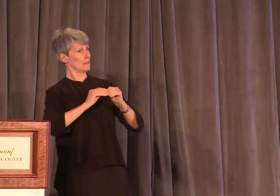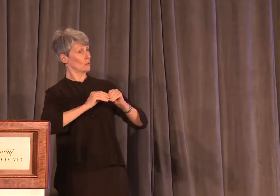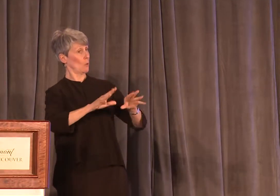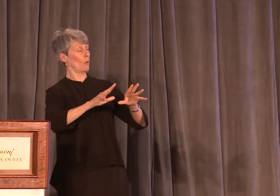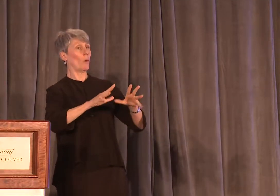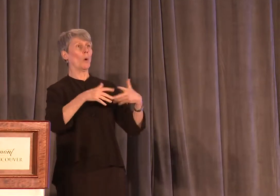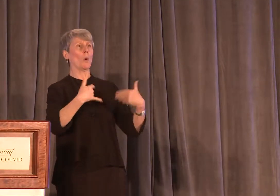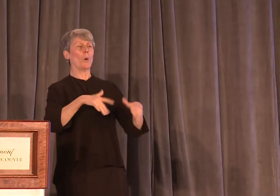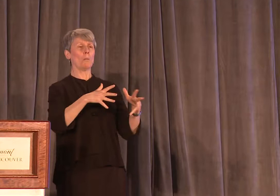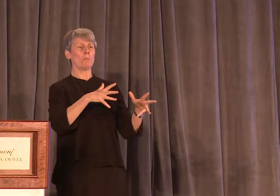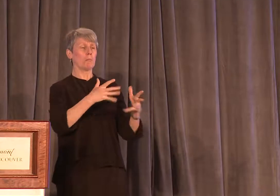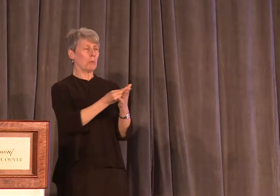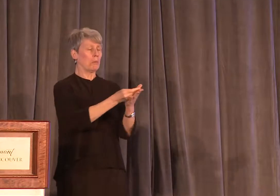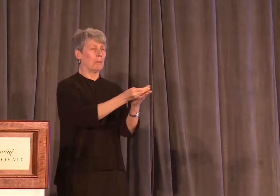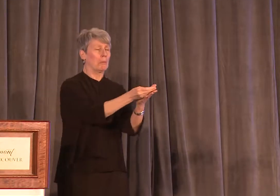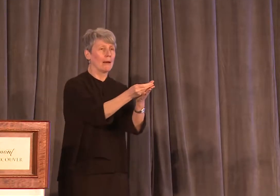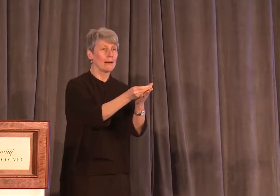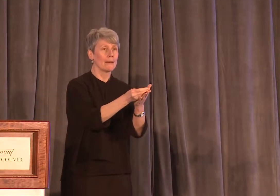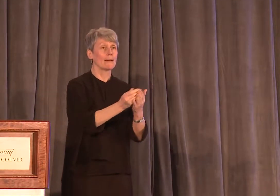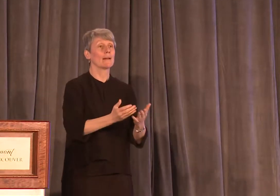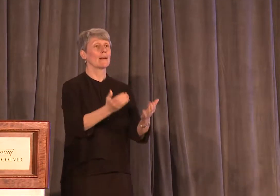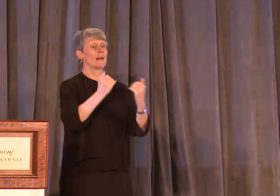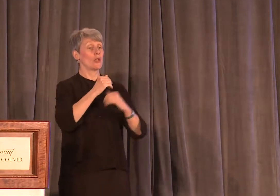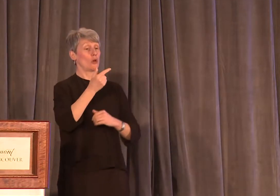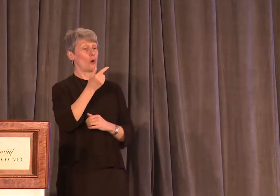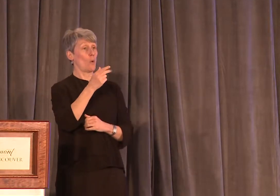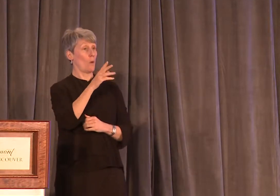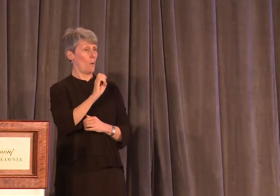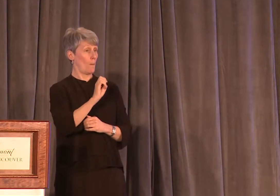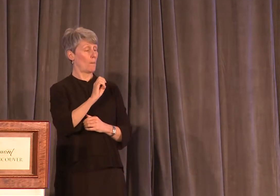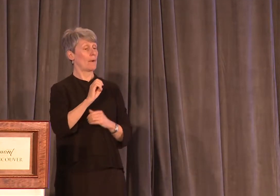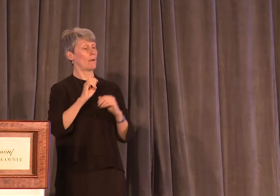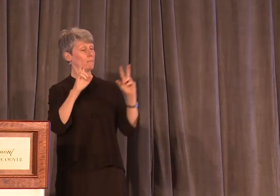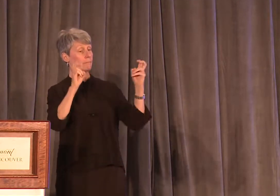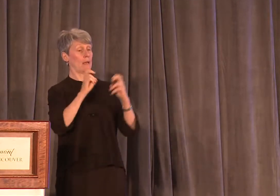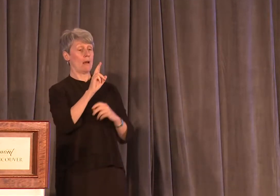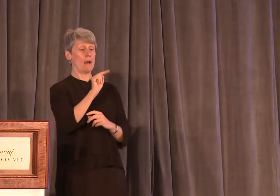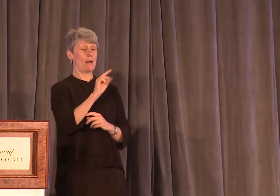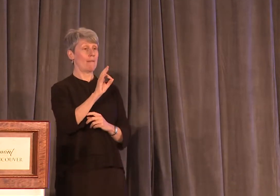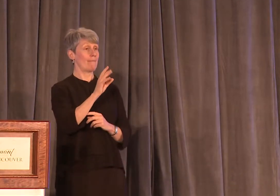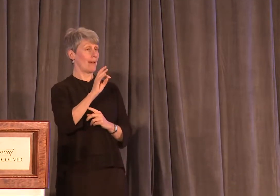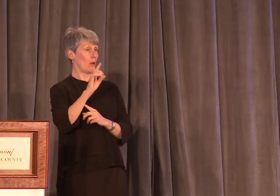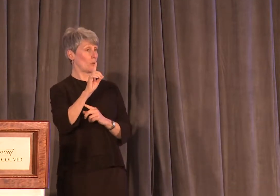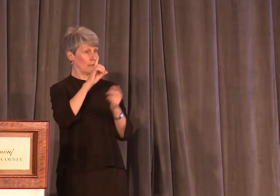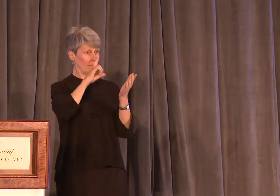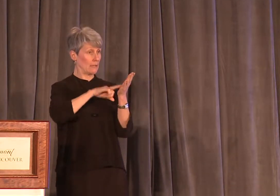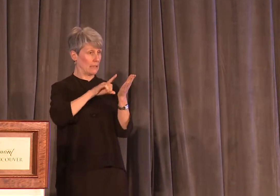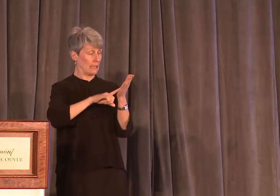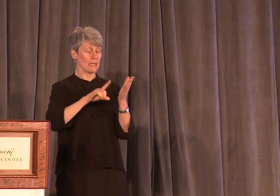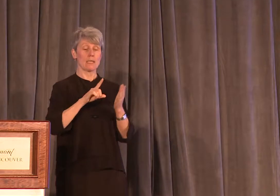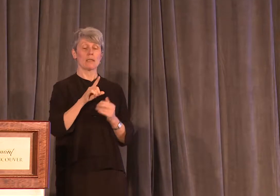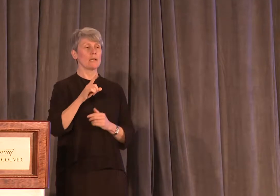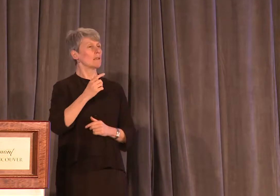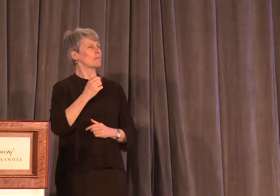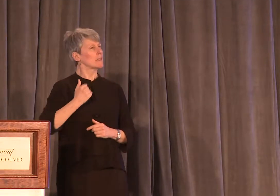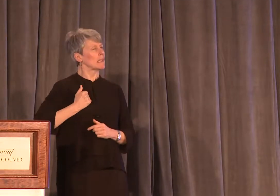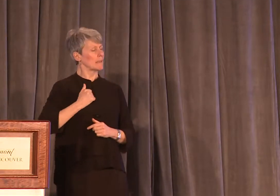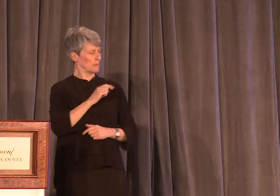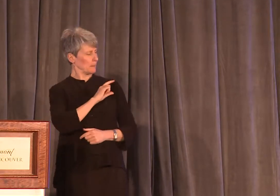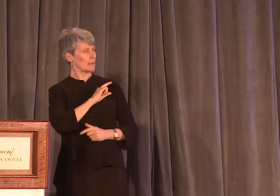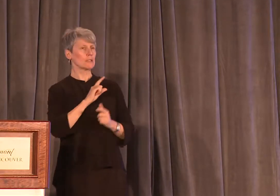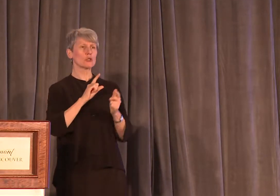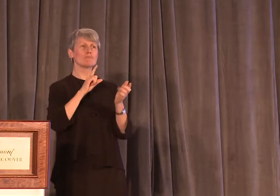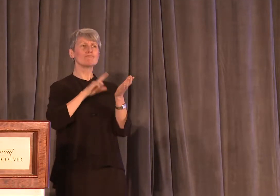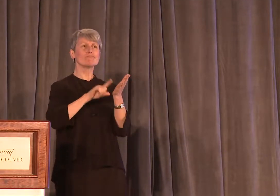At the Globe, Robin's unfounded investigation into how Canadian police services handle